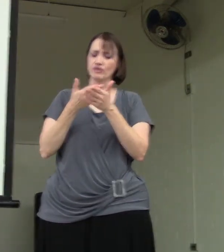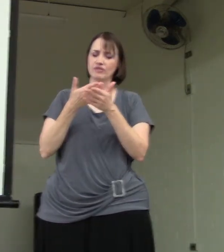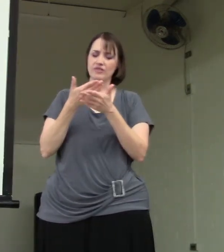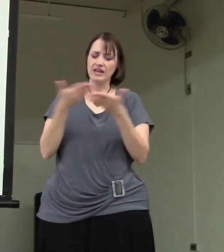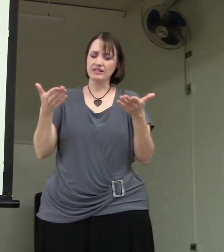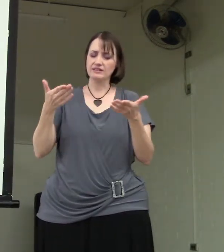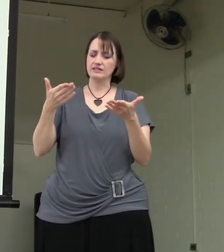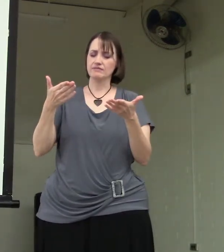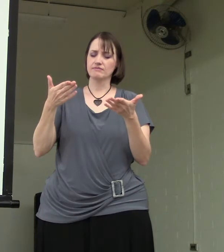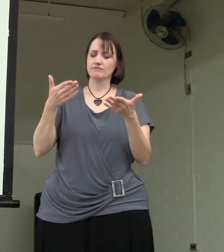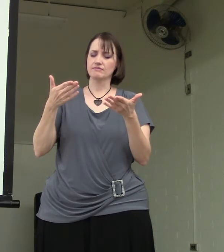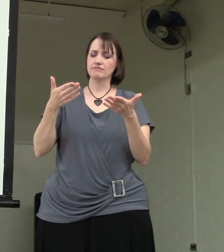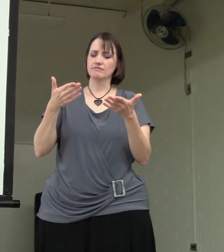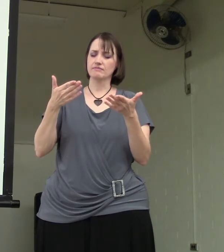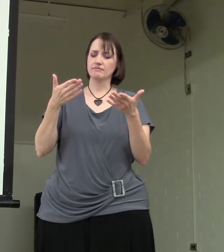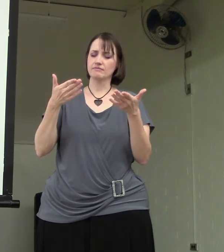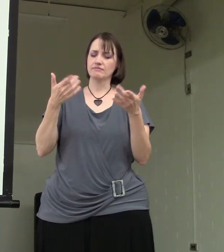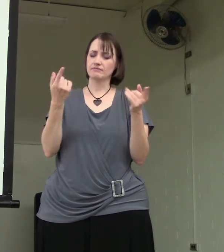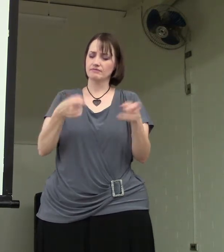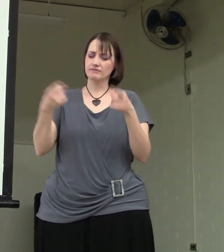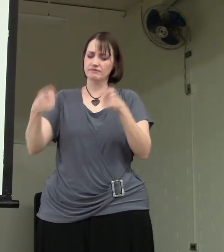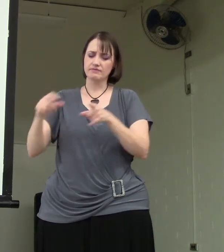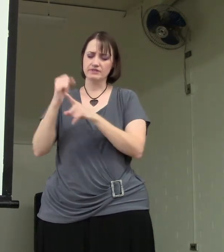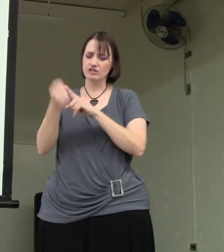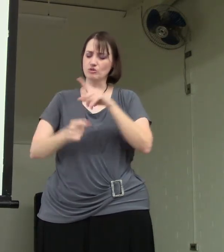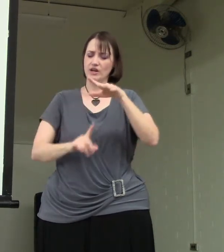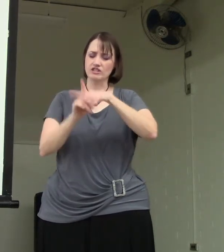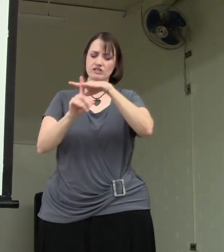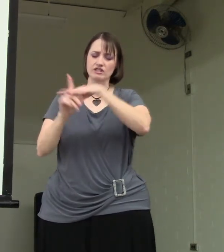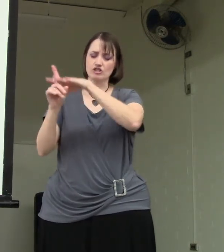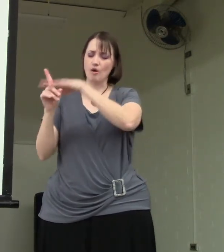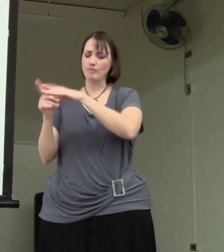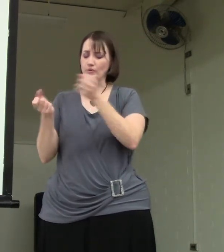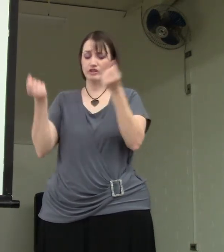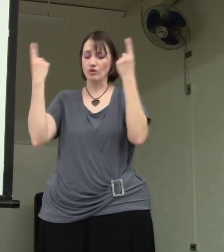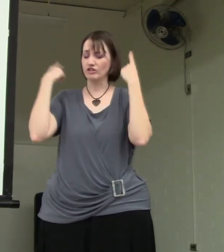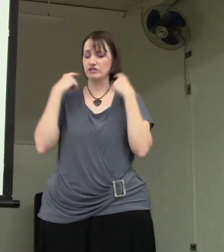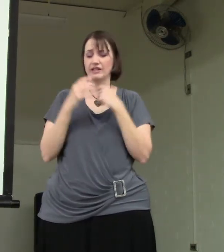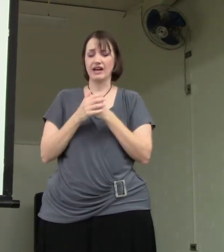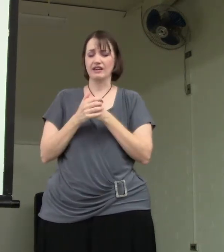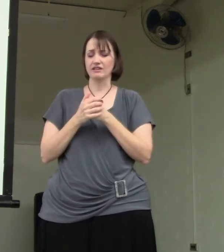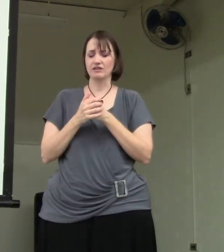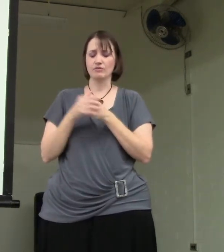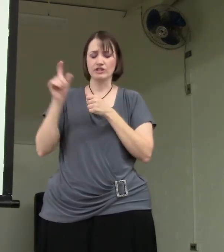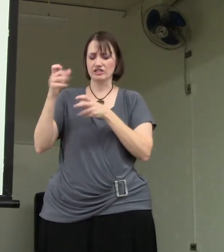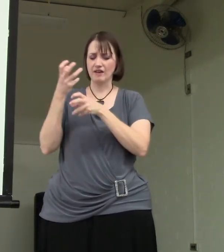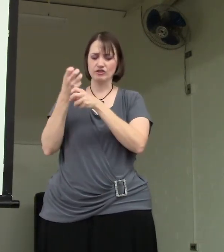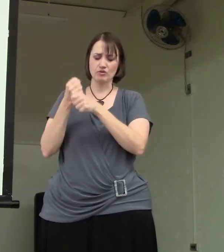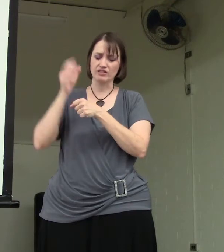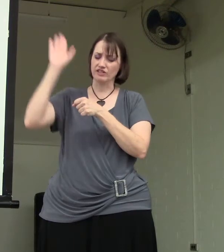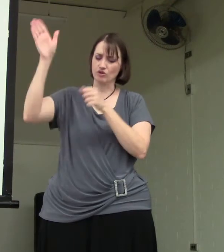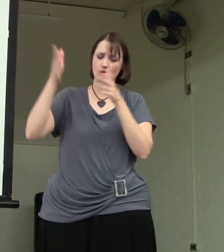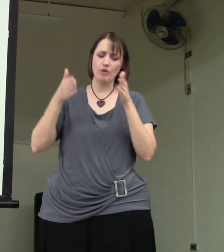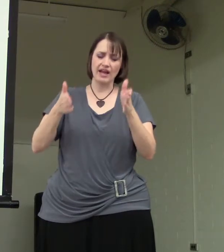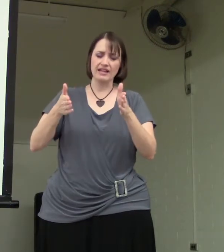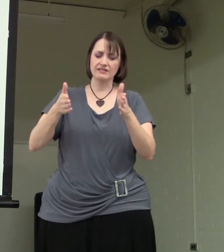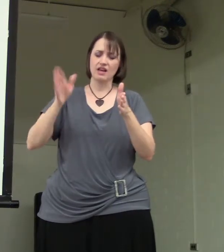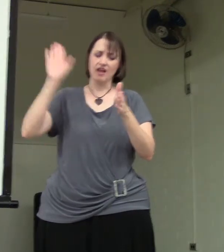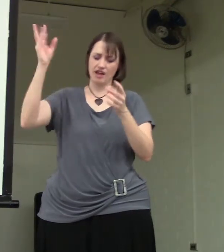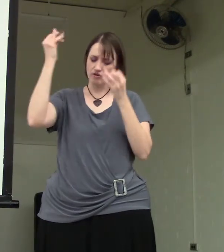are things and situations that show up that we don't understand. We just have to trust that your ways and